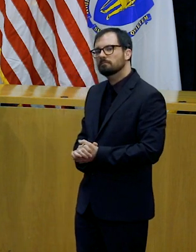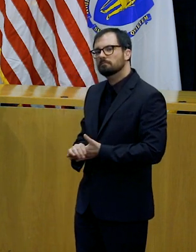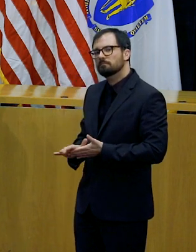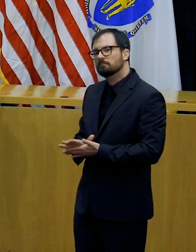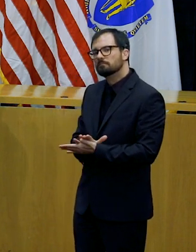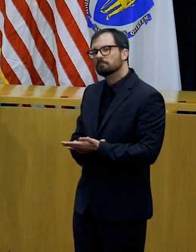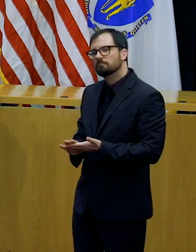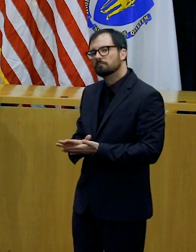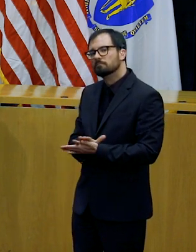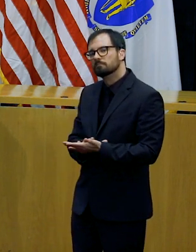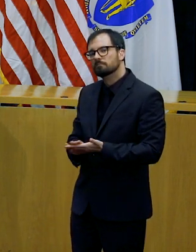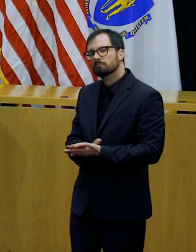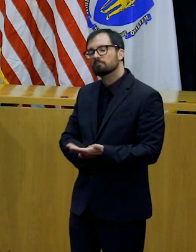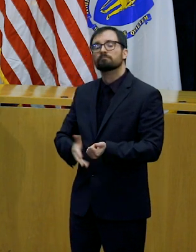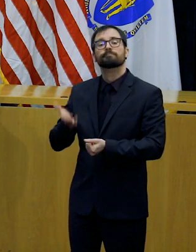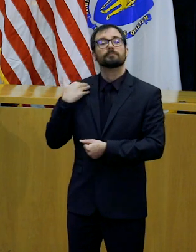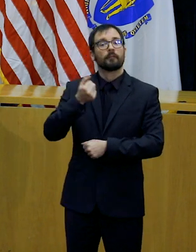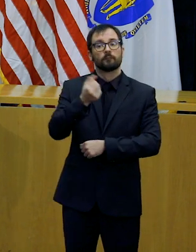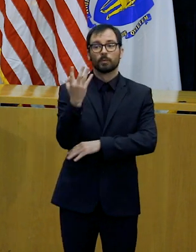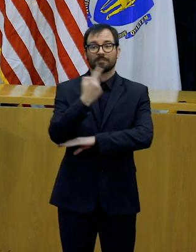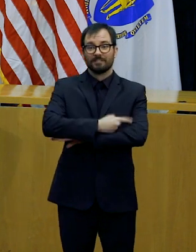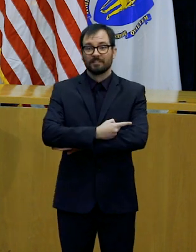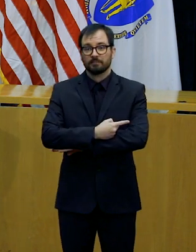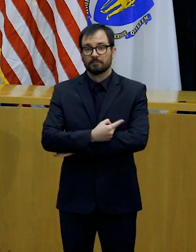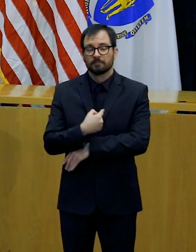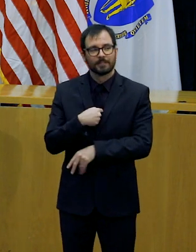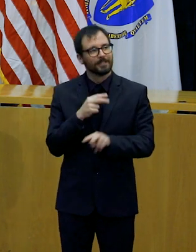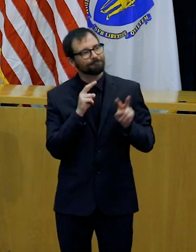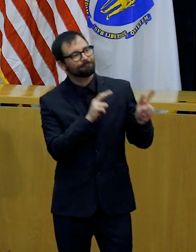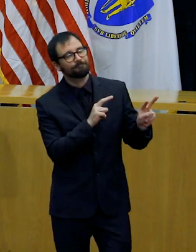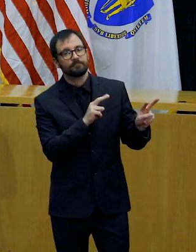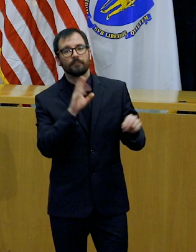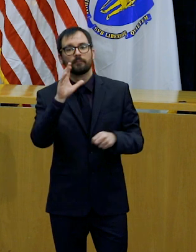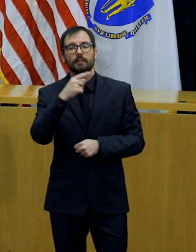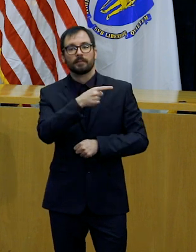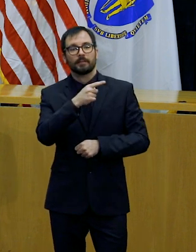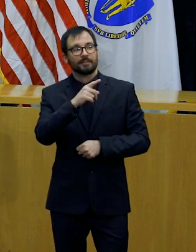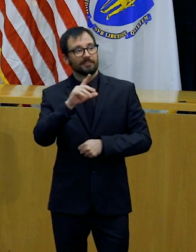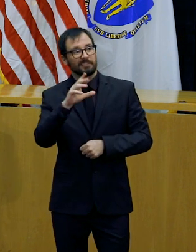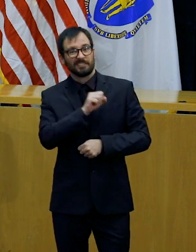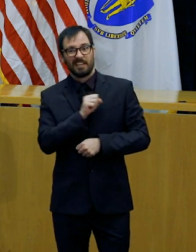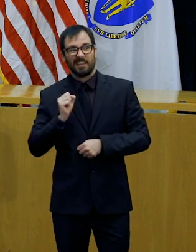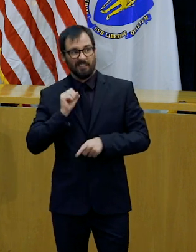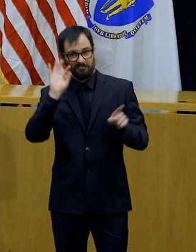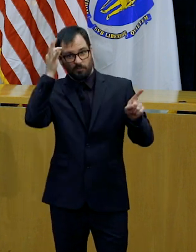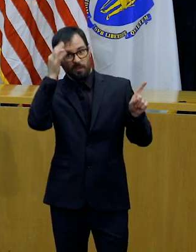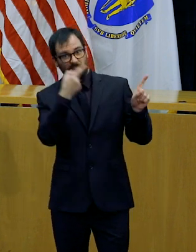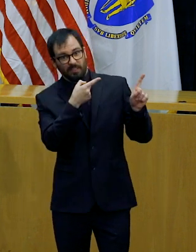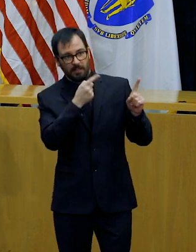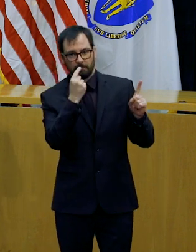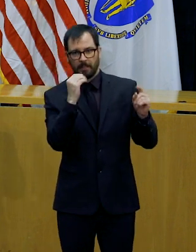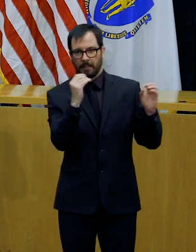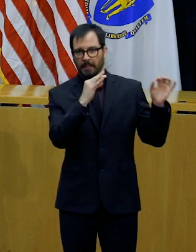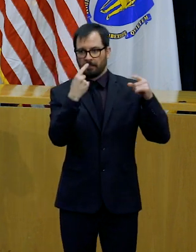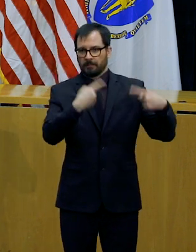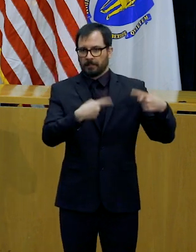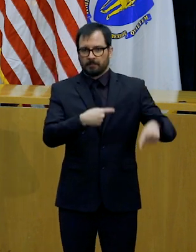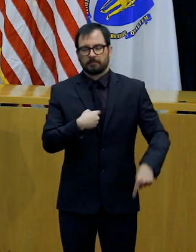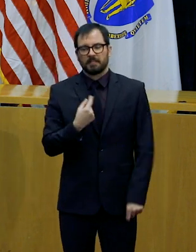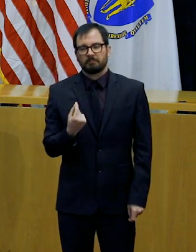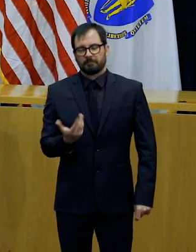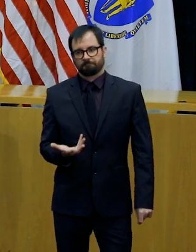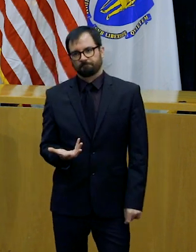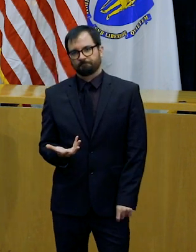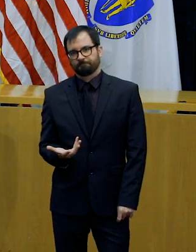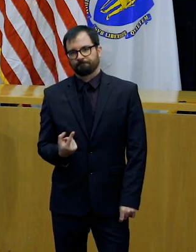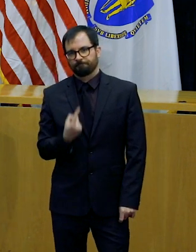in the Senate, well, frankly, it's been appalling. But I can't say I'm surprised. I've watched